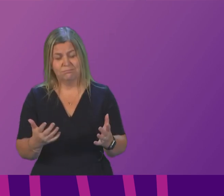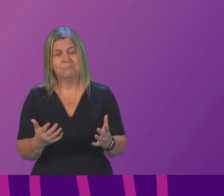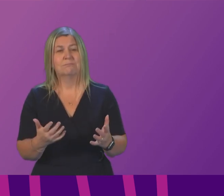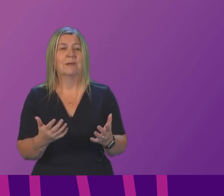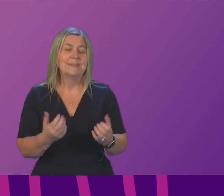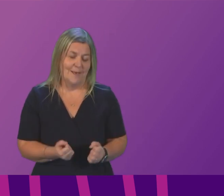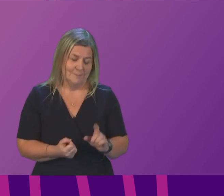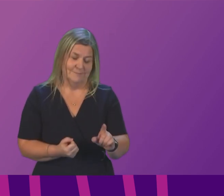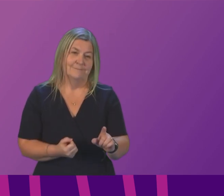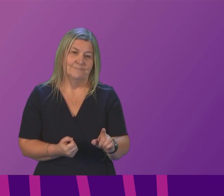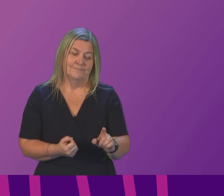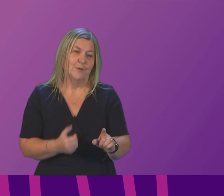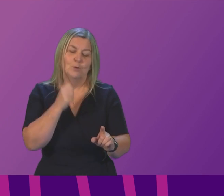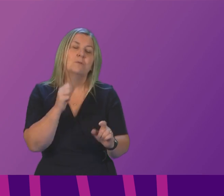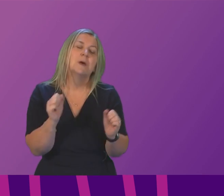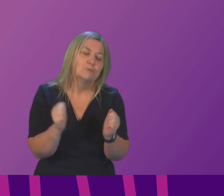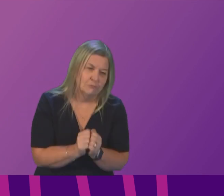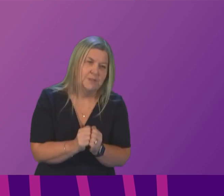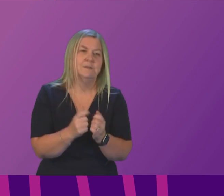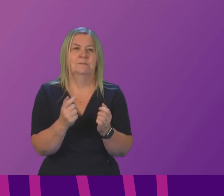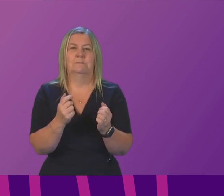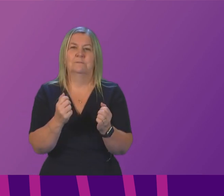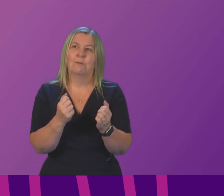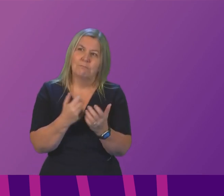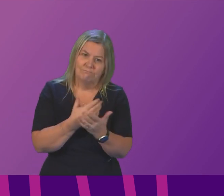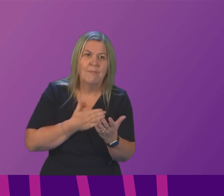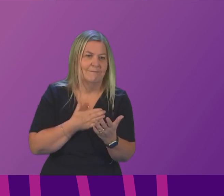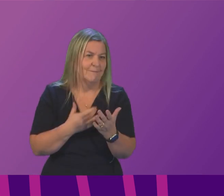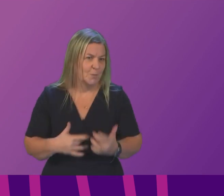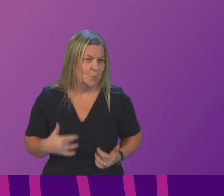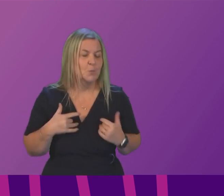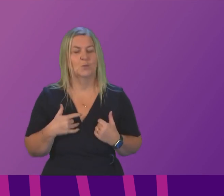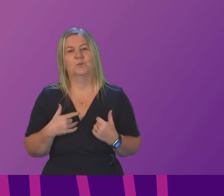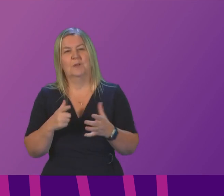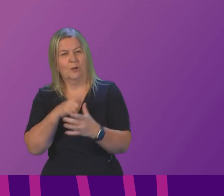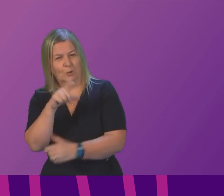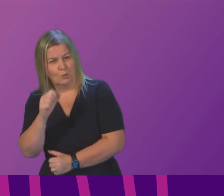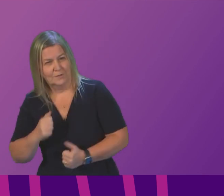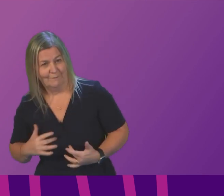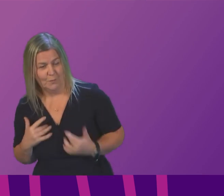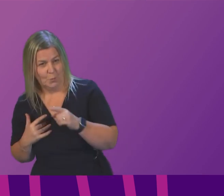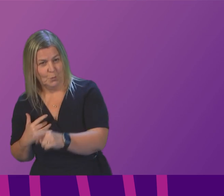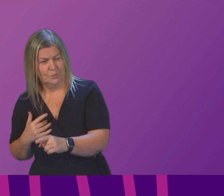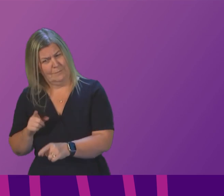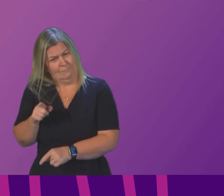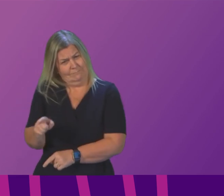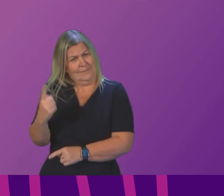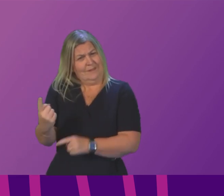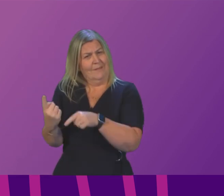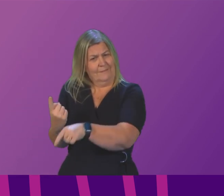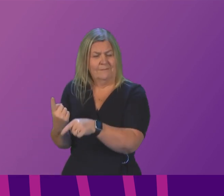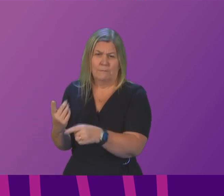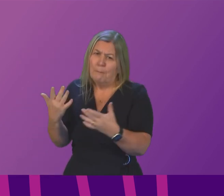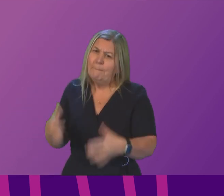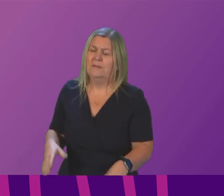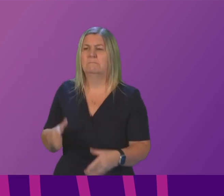with everything Angela Constance says or I say on this issue but I do hope people would agree that Angela Constance in particular has not